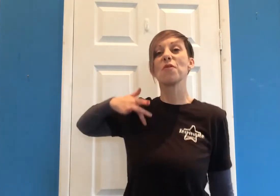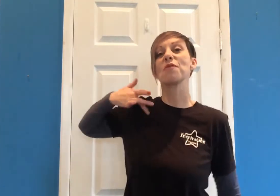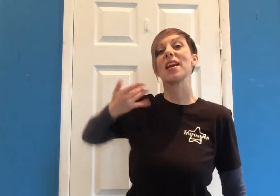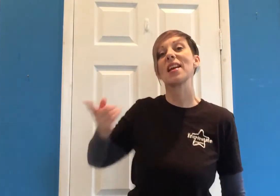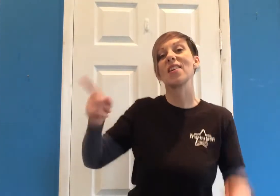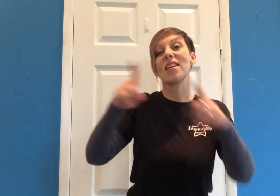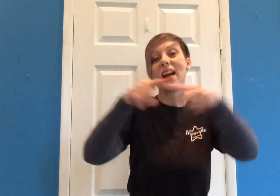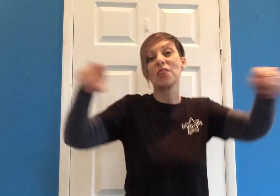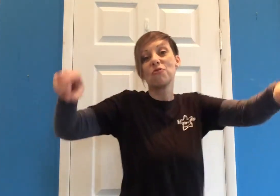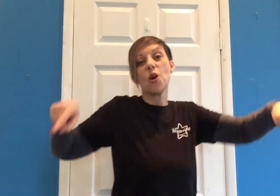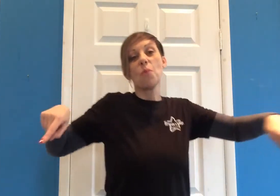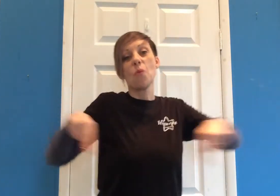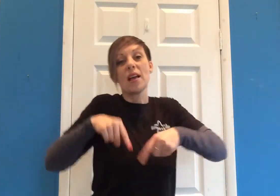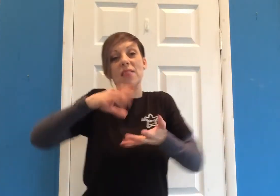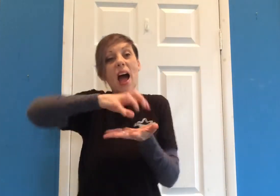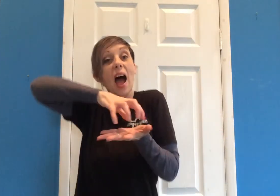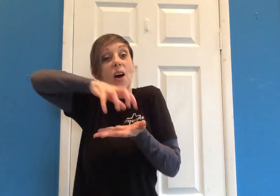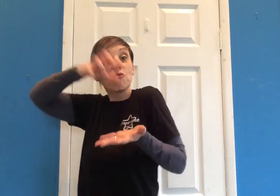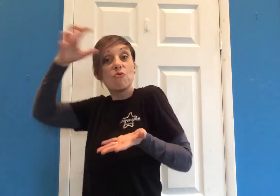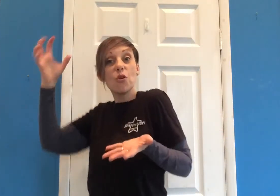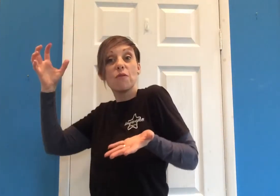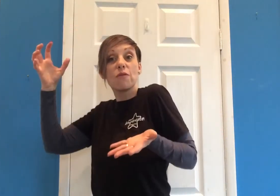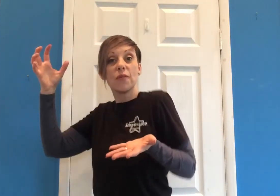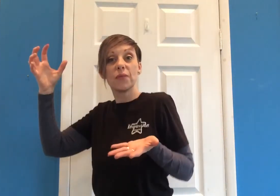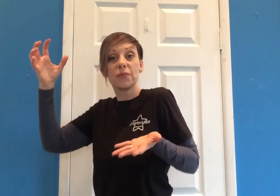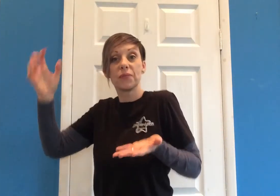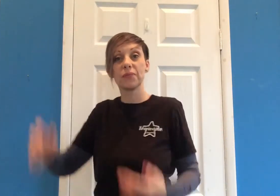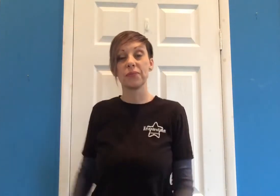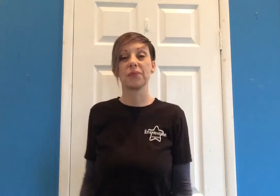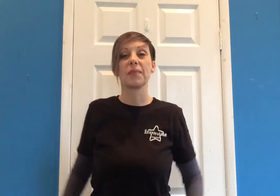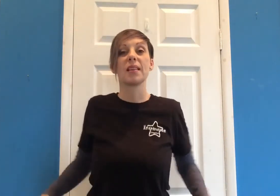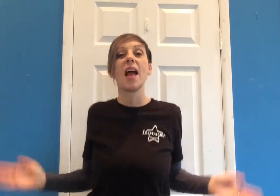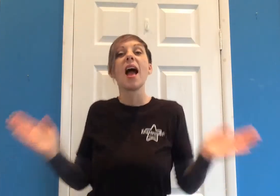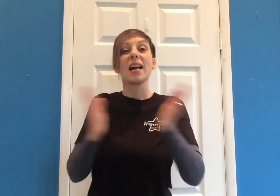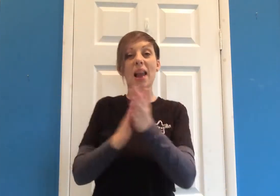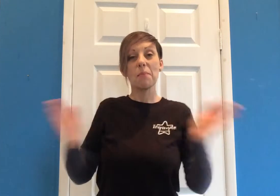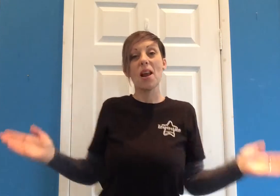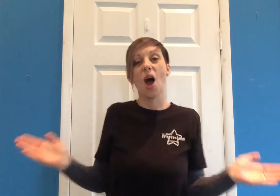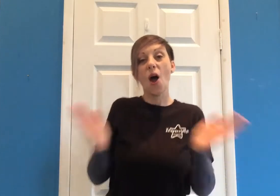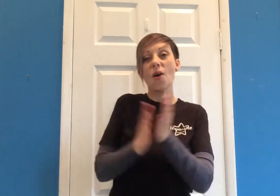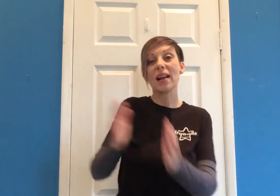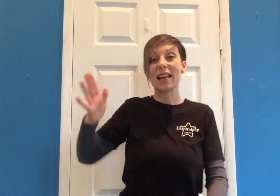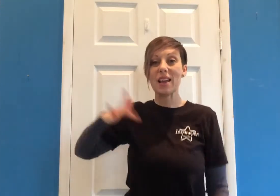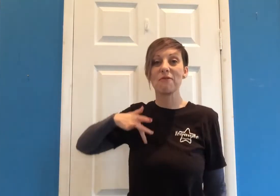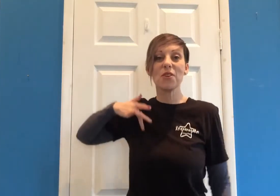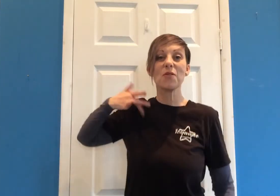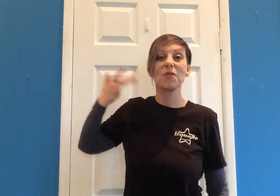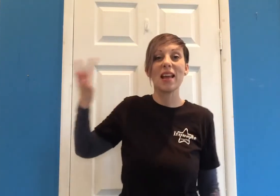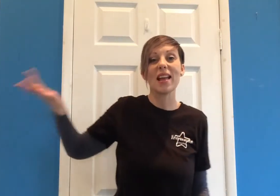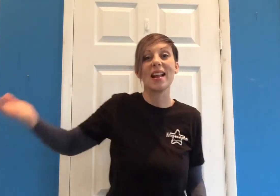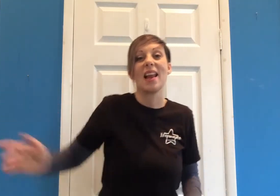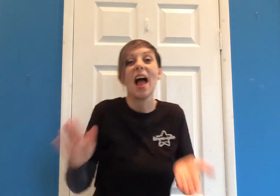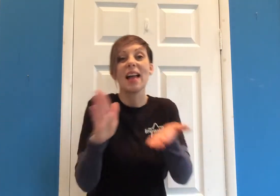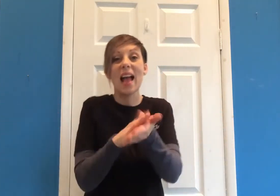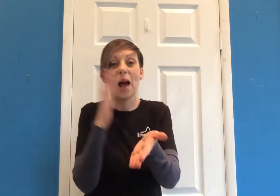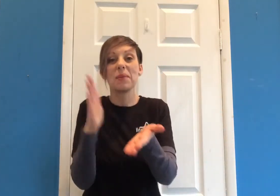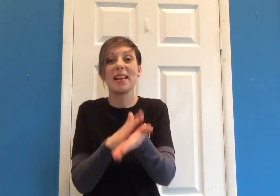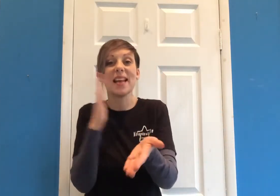feel like a room without a roof Because I'm happy club alone if you feel like happiness